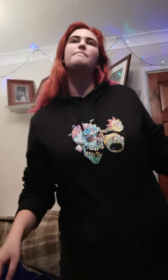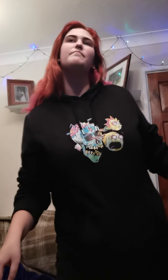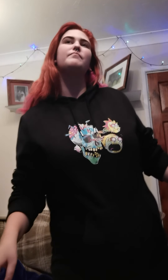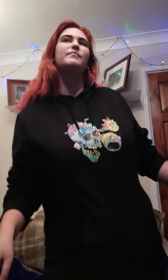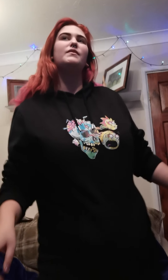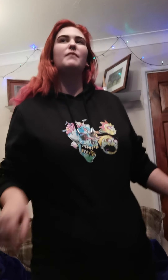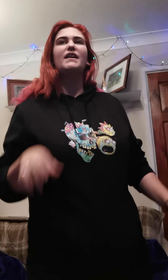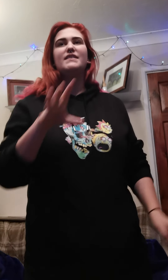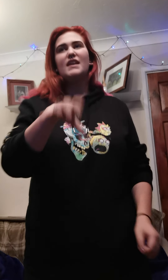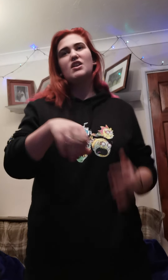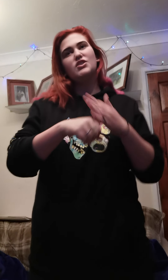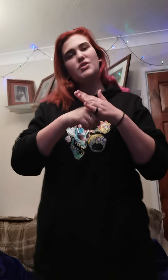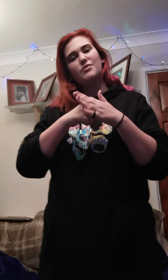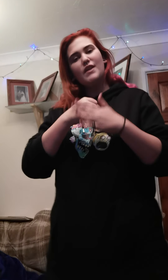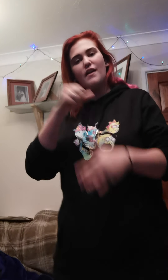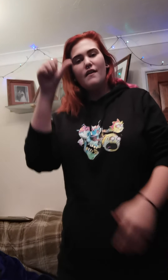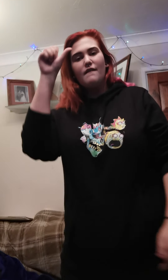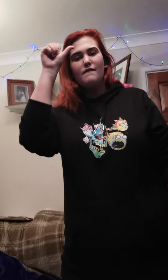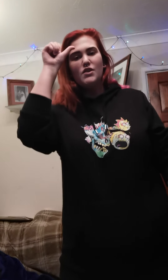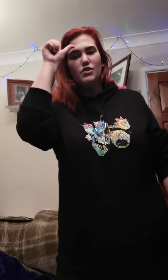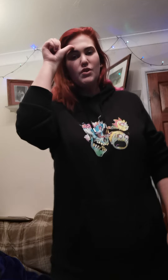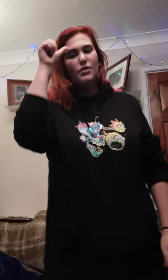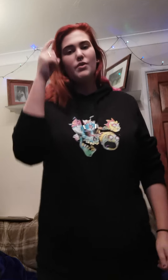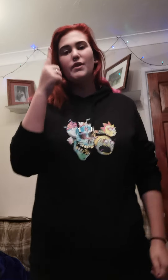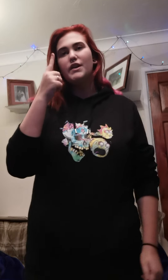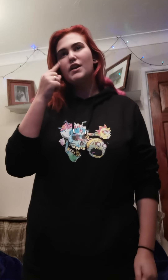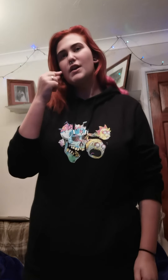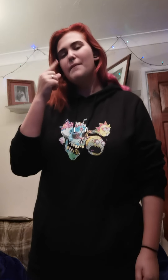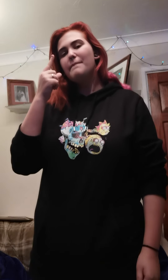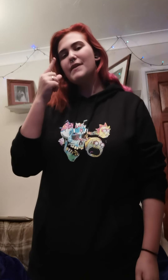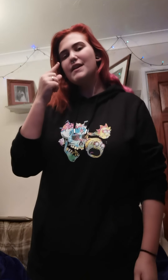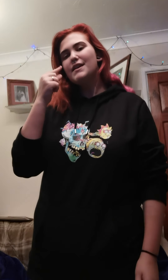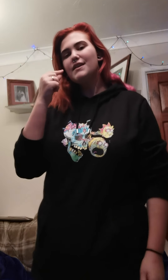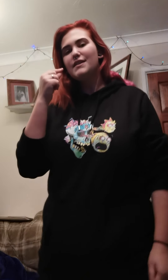Places you never knew it could be